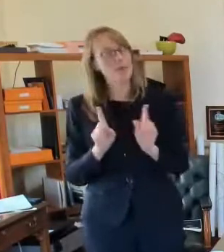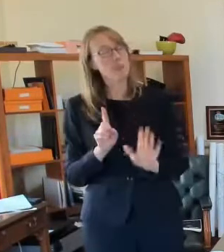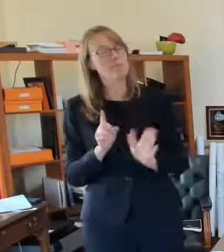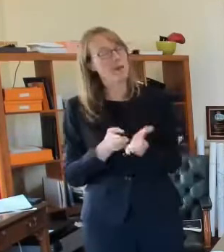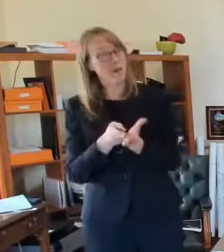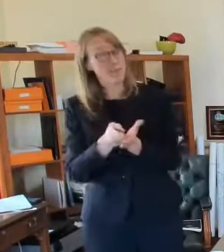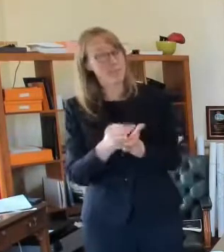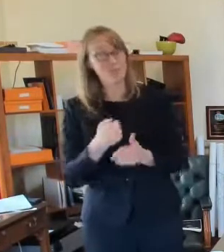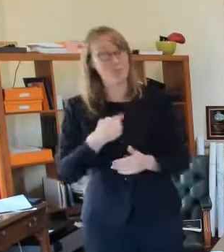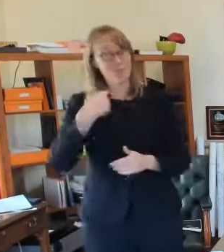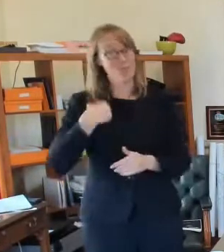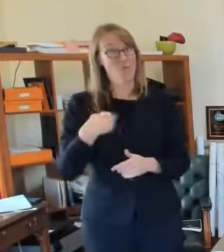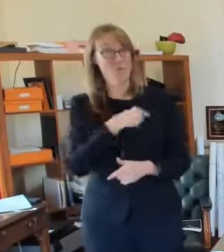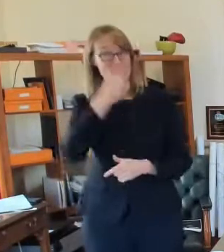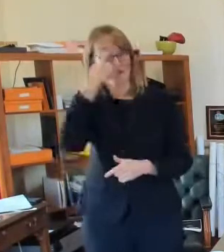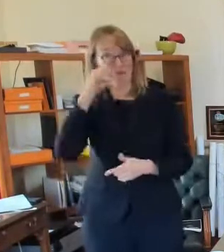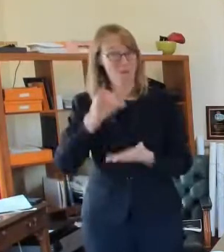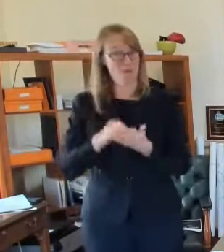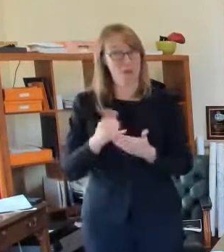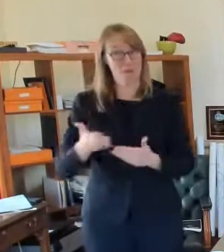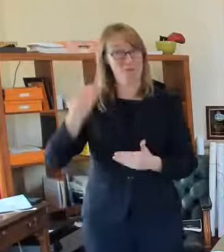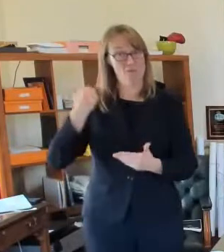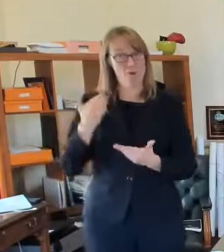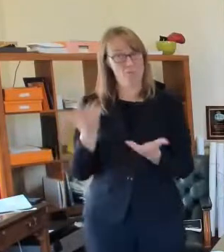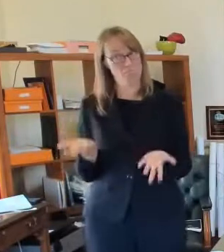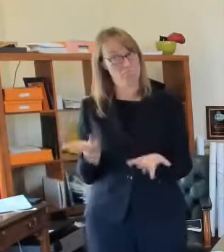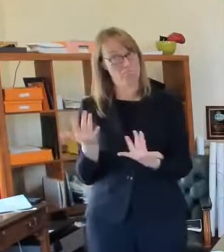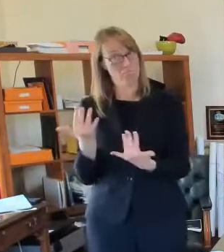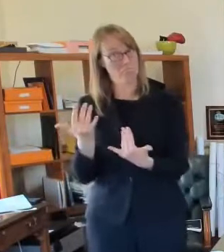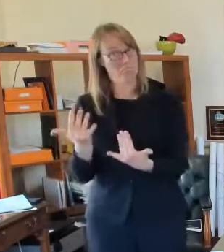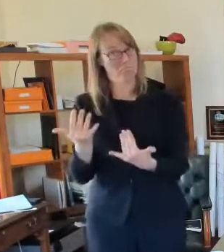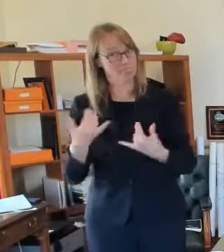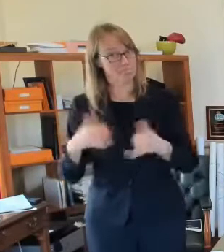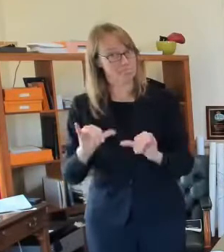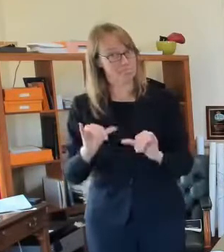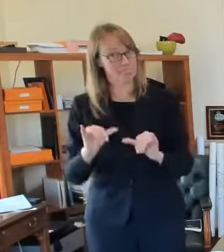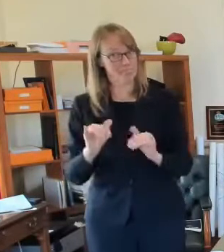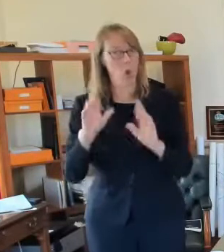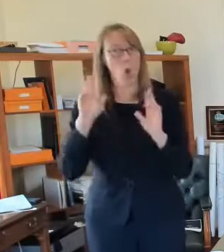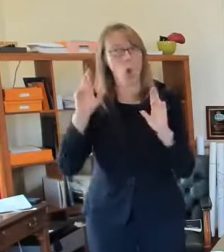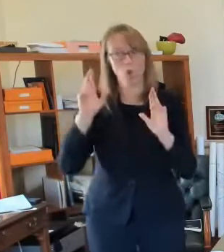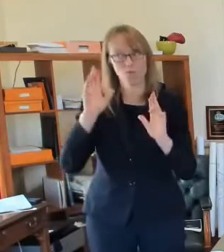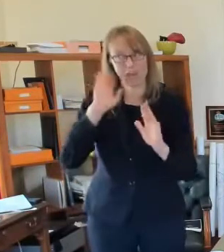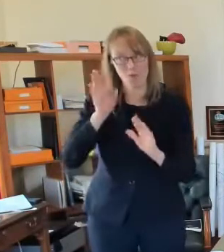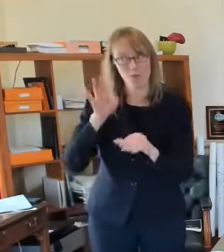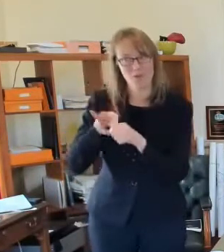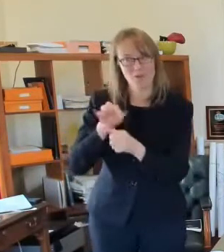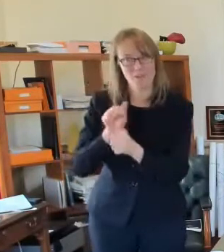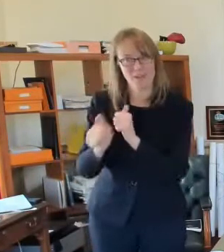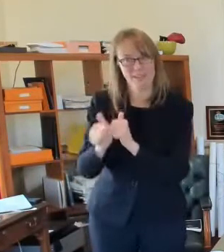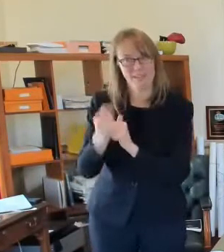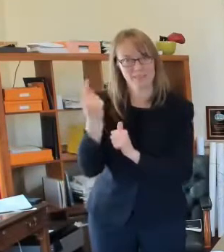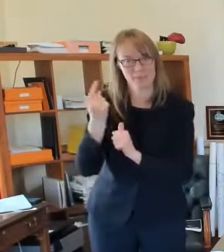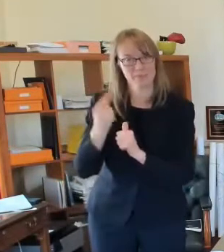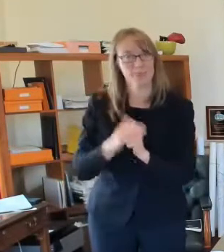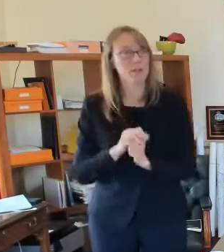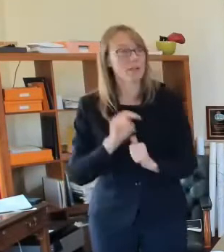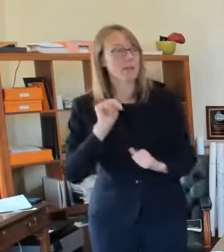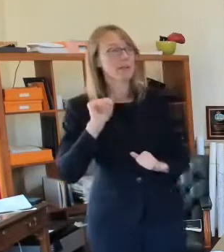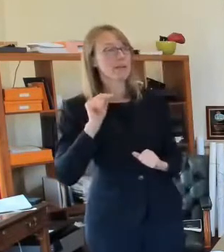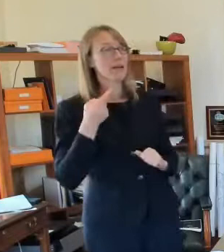ever been hopefully they will uh nathan's question is about the vaccine uh for folks who are nathan cromwell